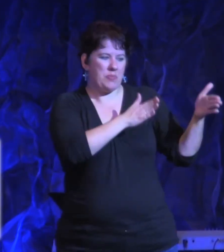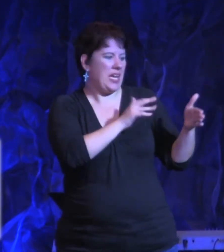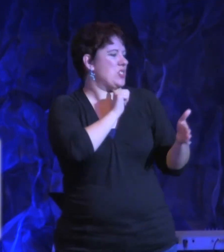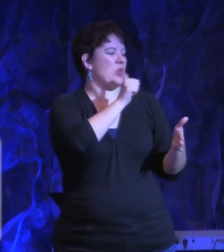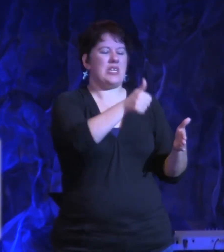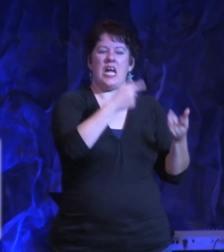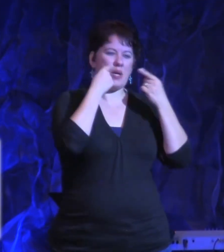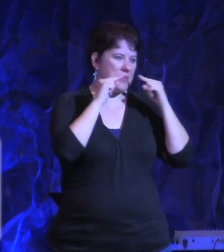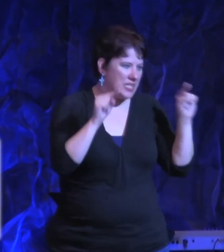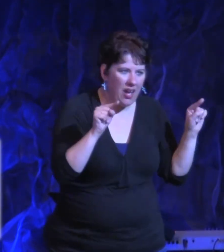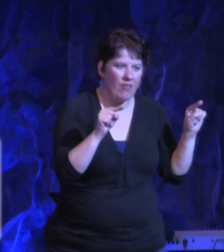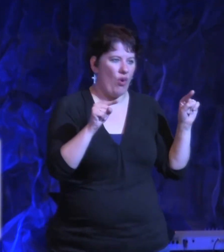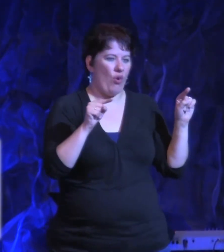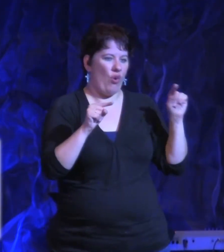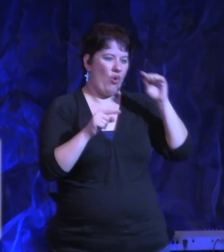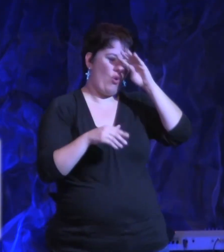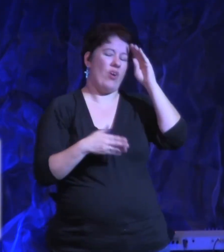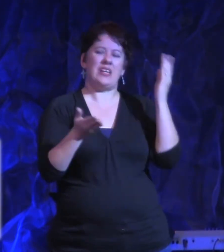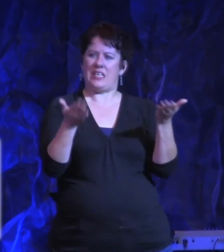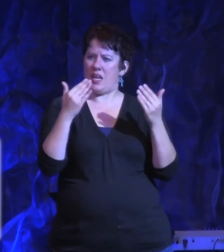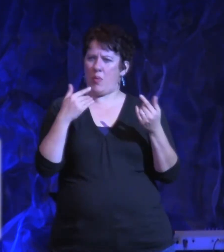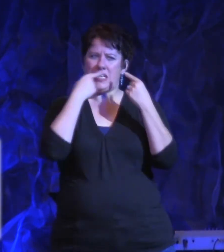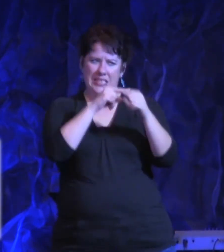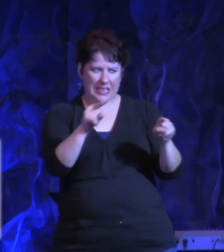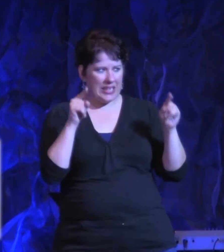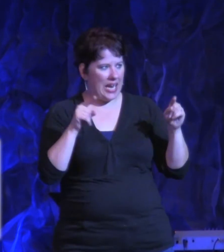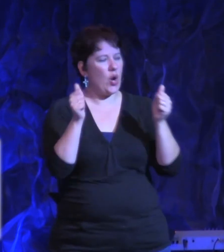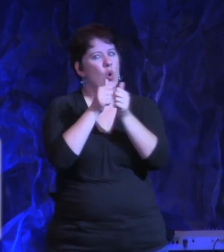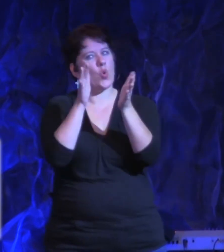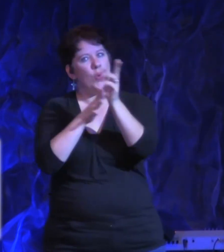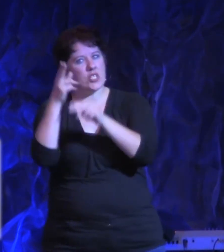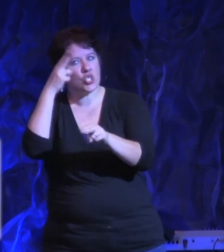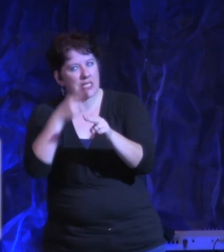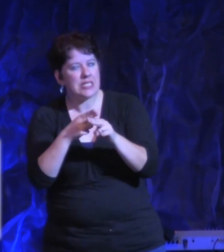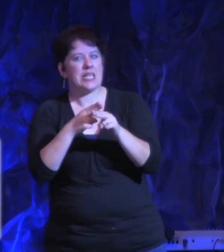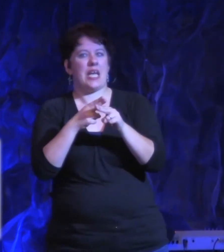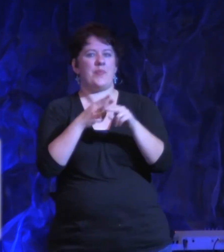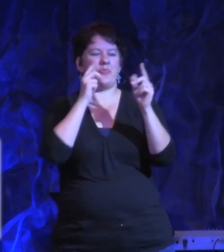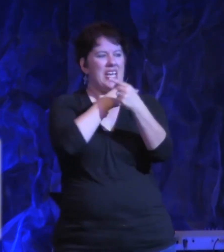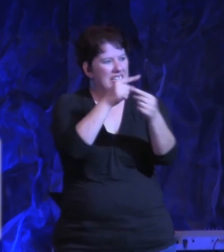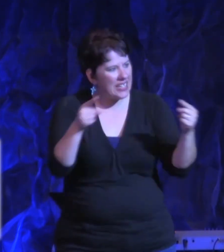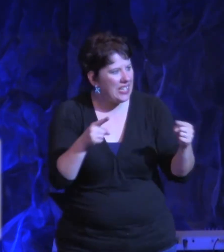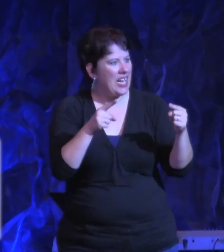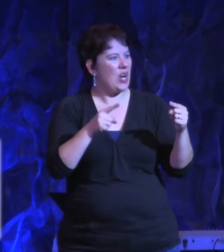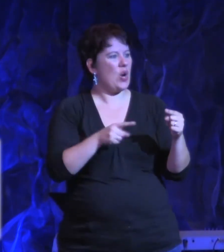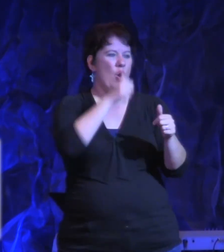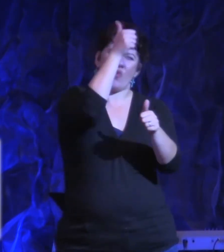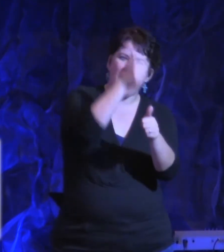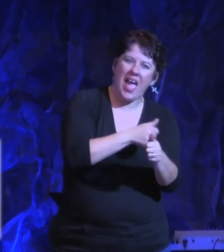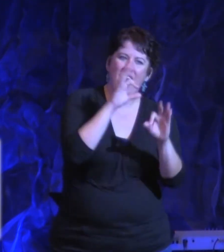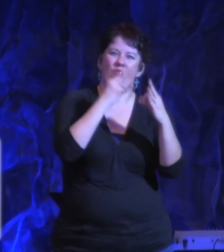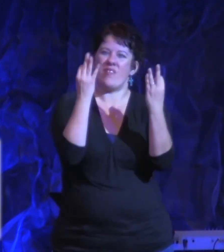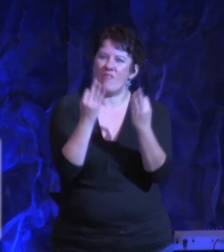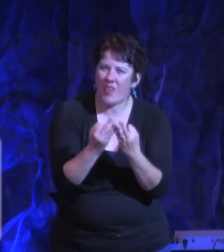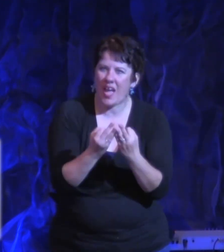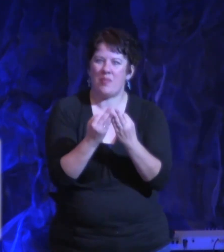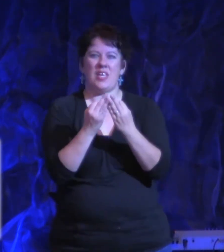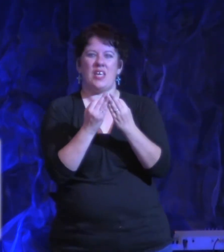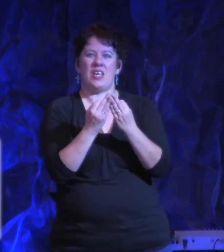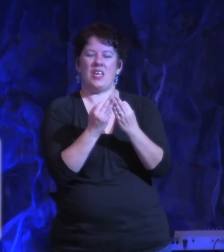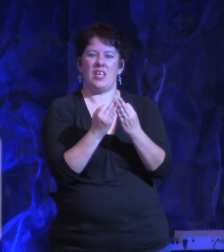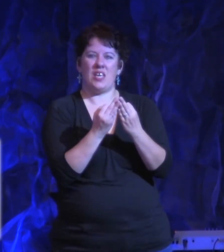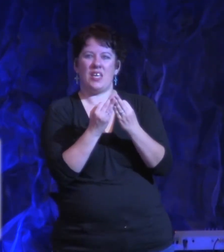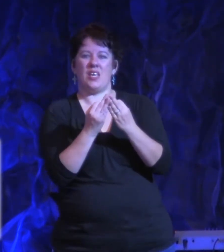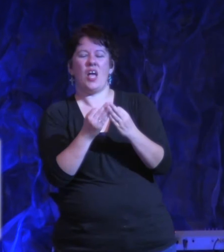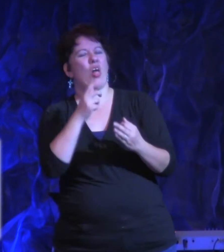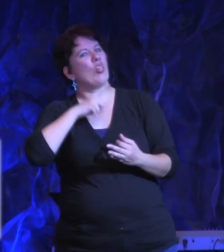succeeding in our life. Come on, declare that over your life in the name of Jesus. I declare that over every family here. Lord, we forbid it from operating. We break